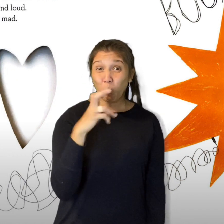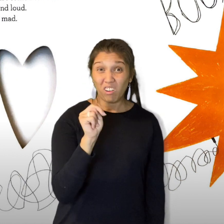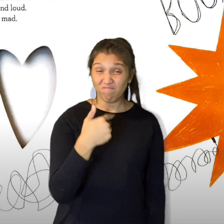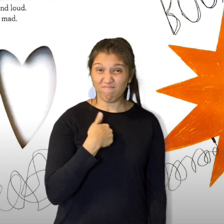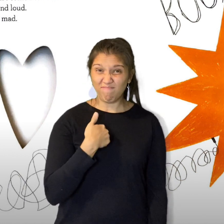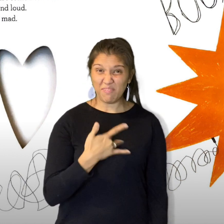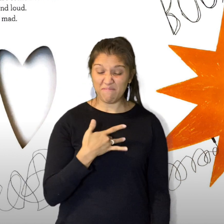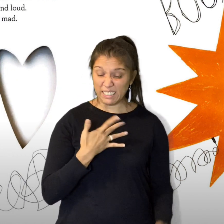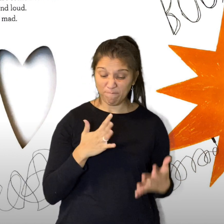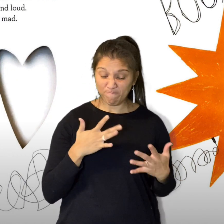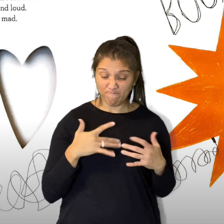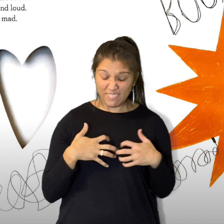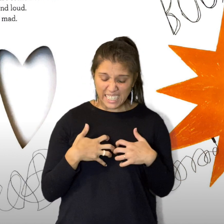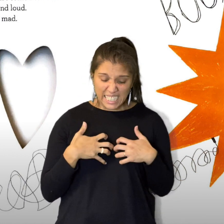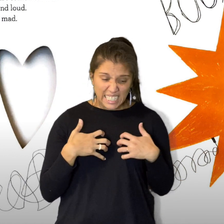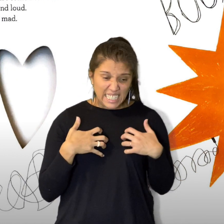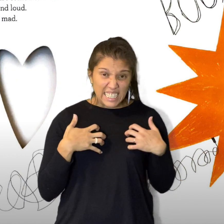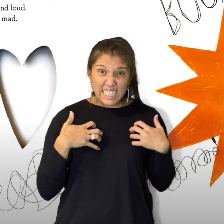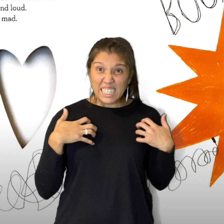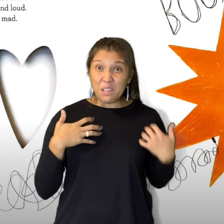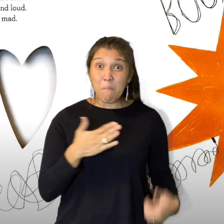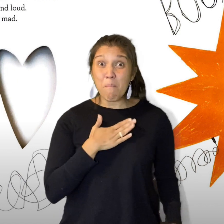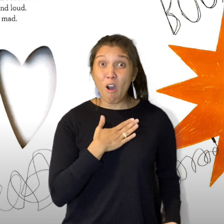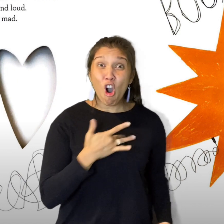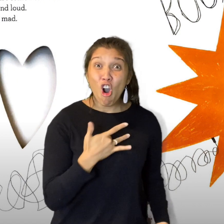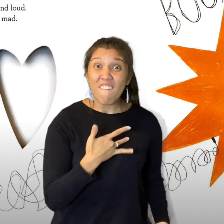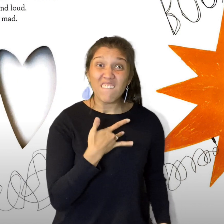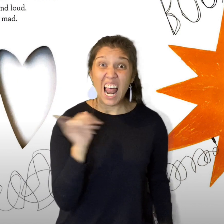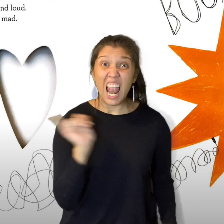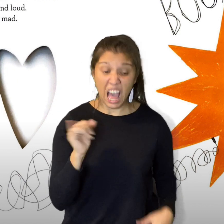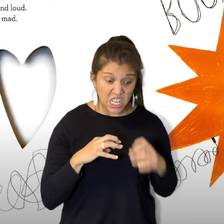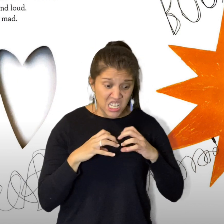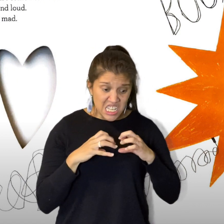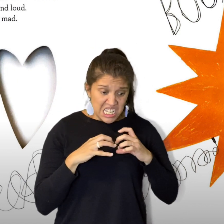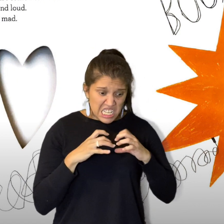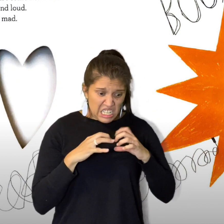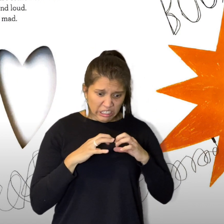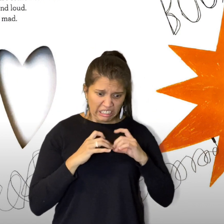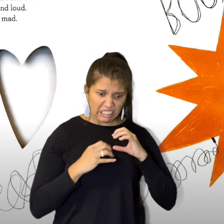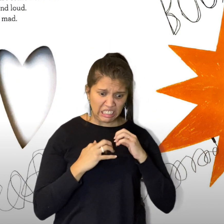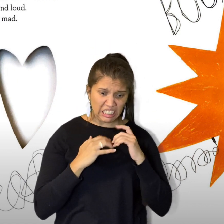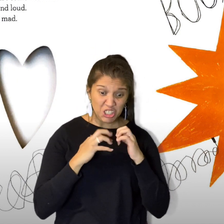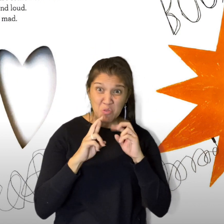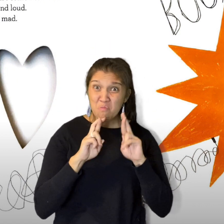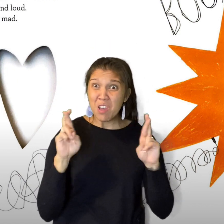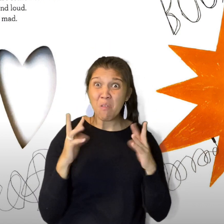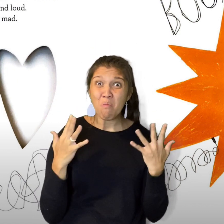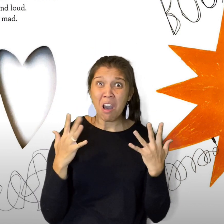When I get really angry, my heart feels as if it's